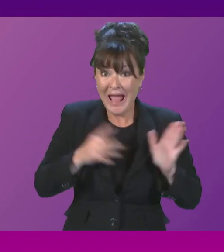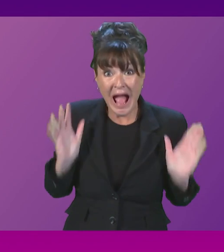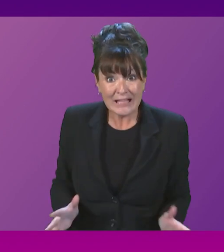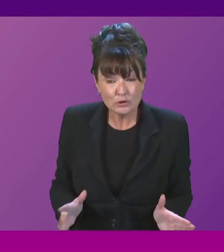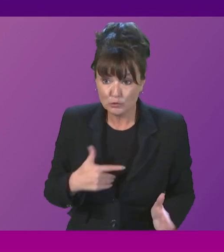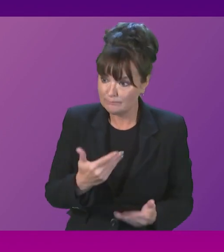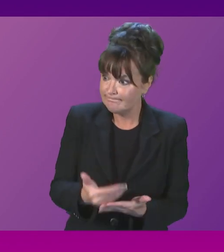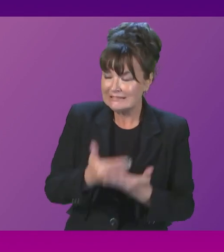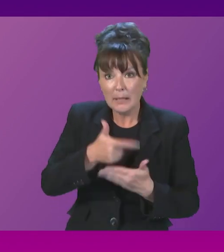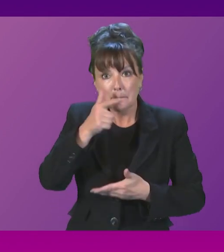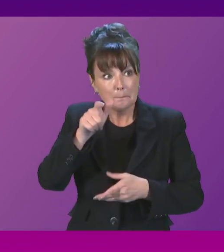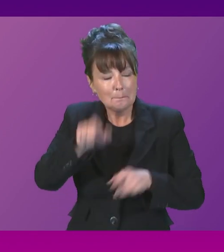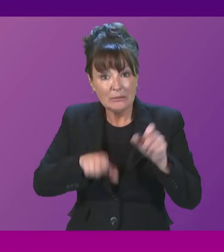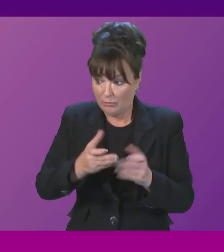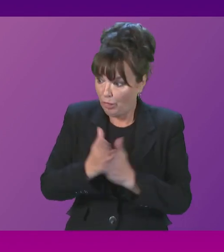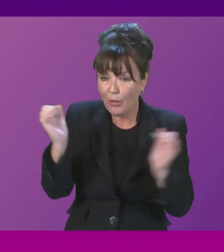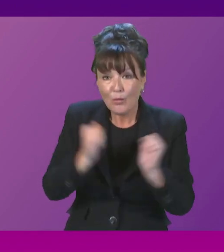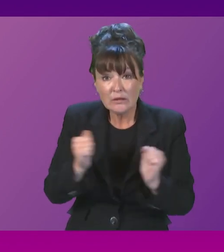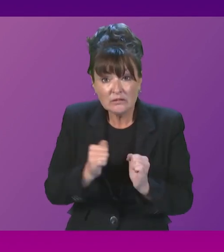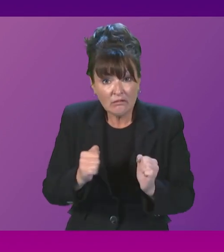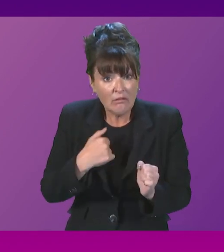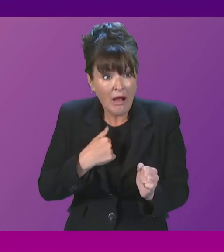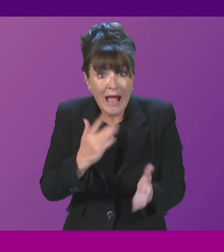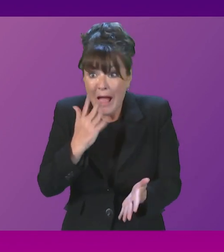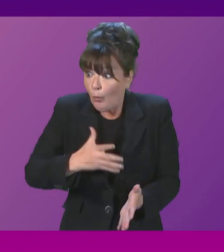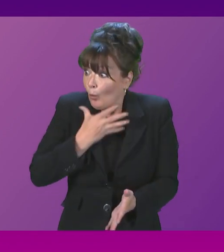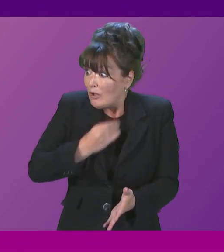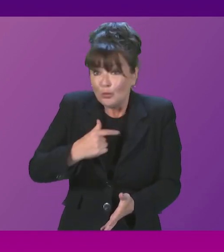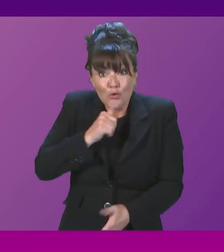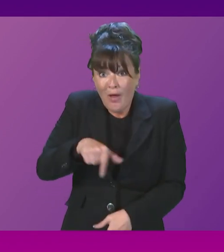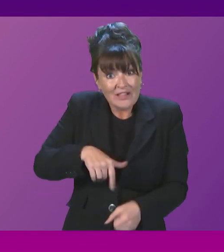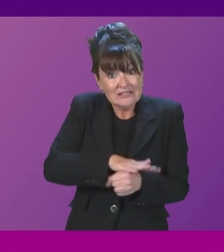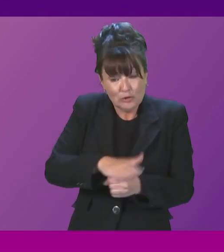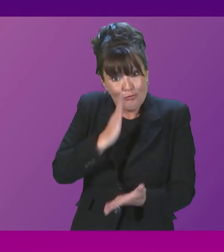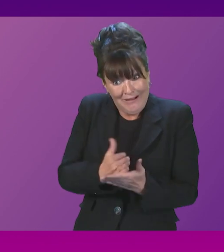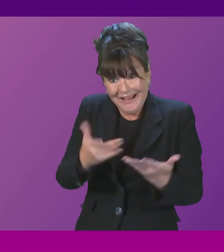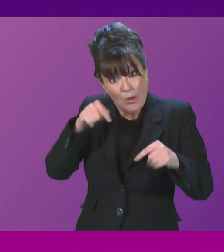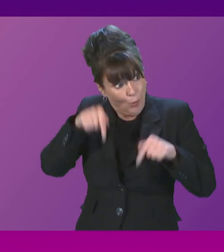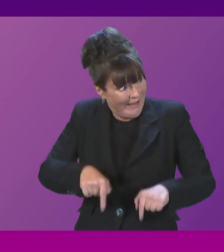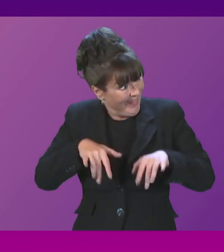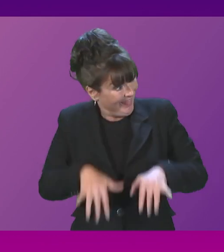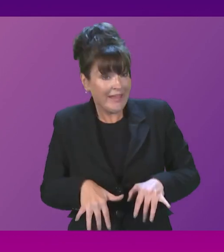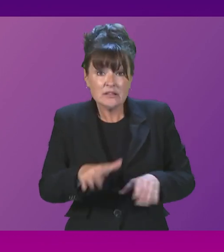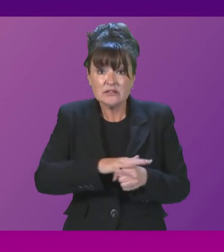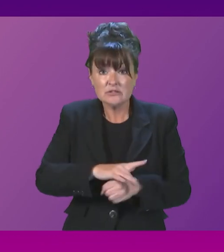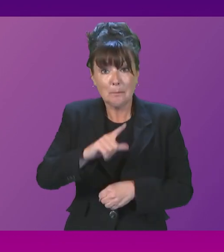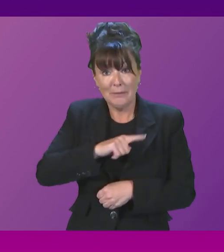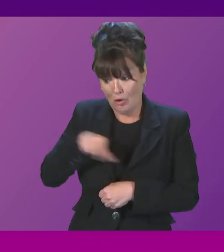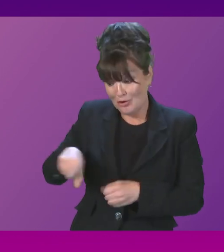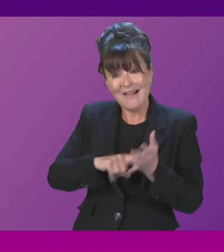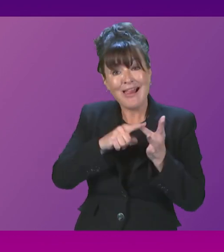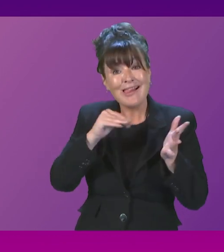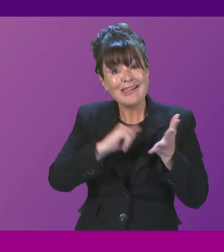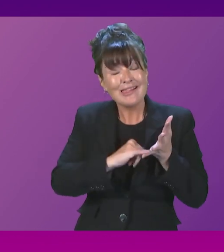a deteriorating cost of living crisis that has been caused and is right now being exacerbated by Liz Smith's